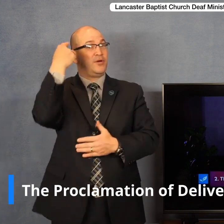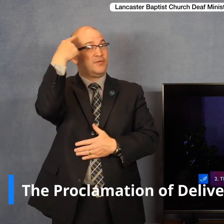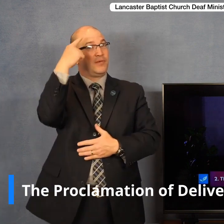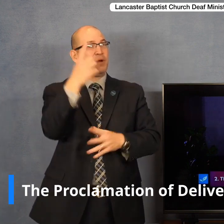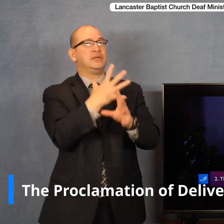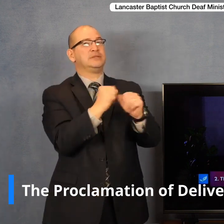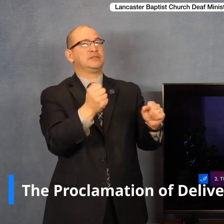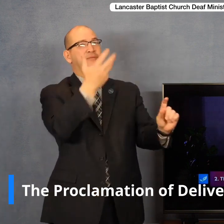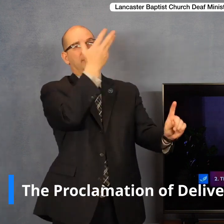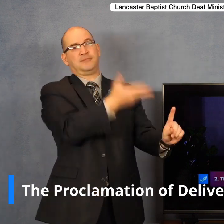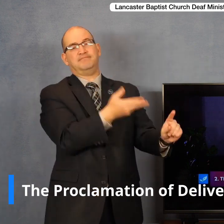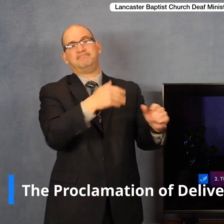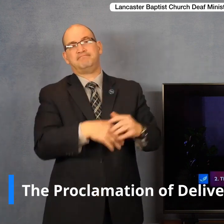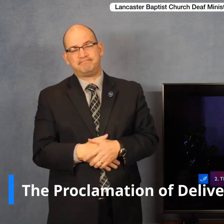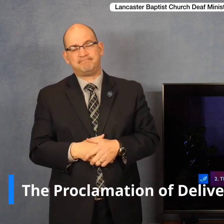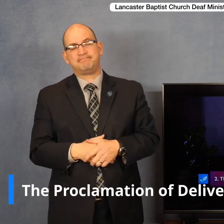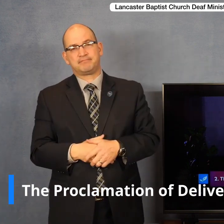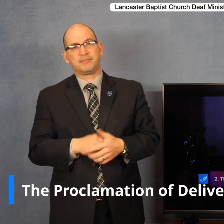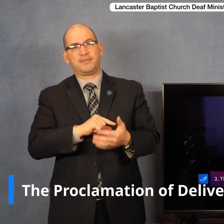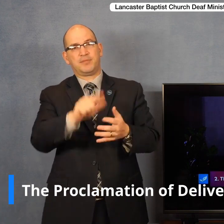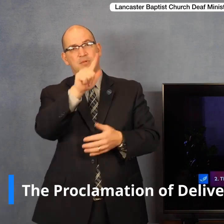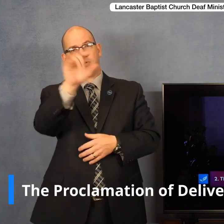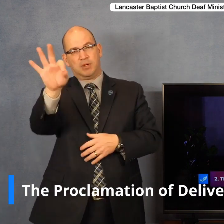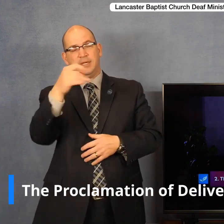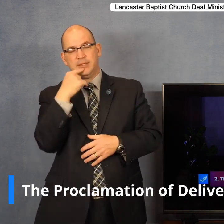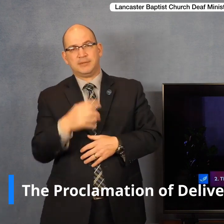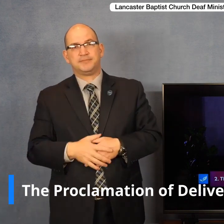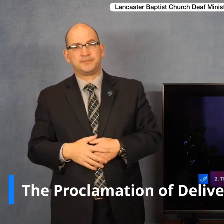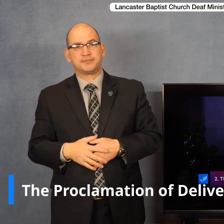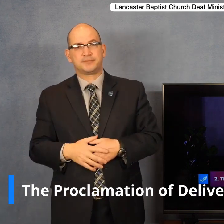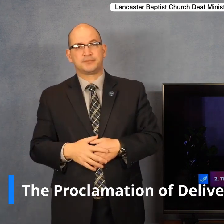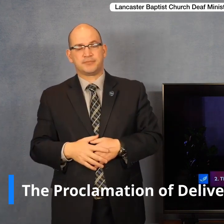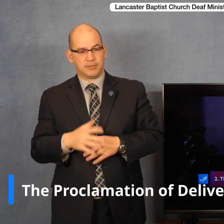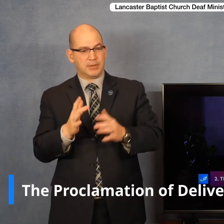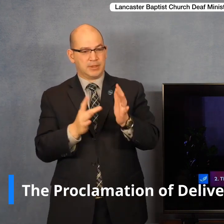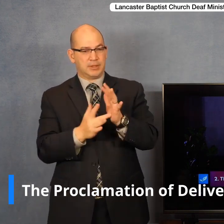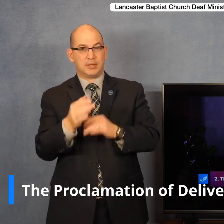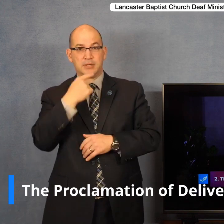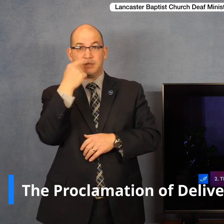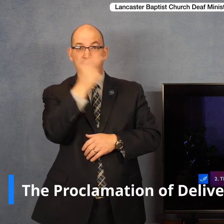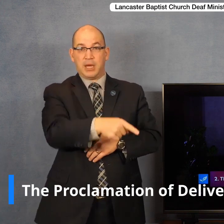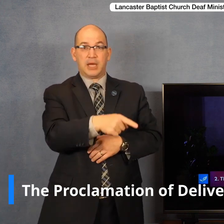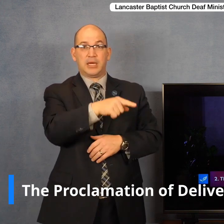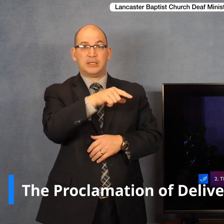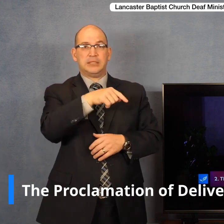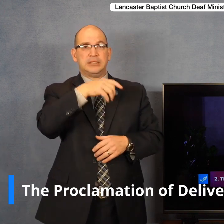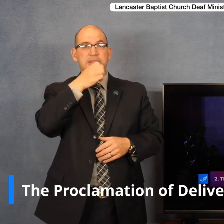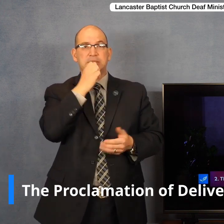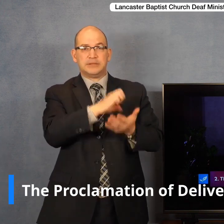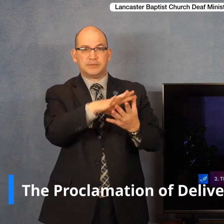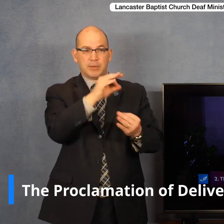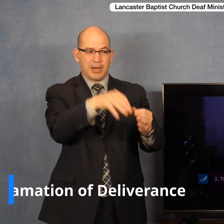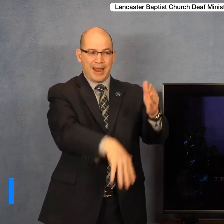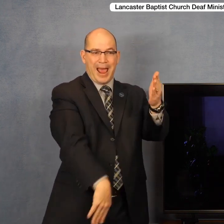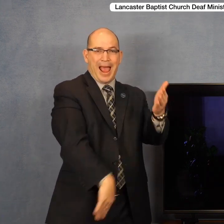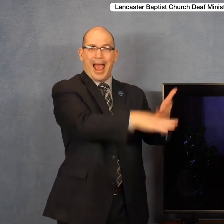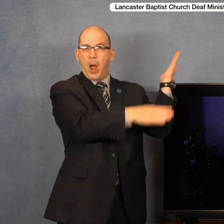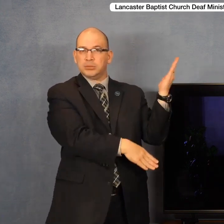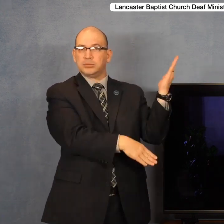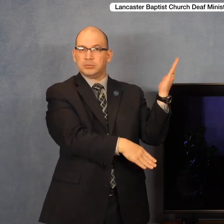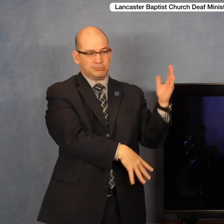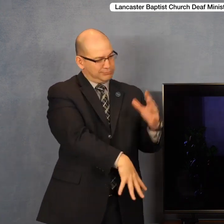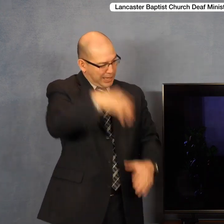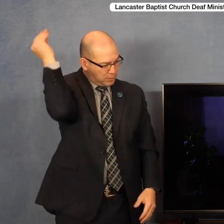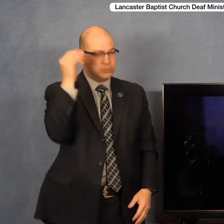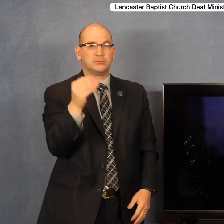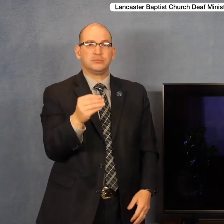deliverance for the captive. Verse 29 tells us, For he had commanded the unclean spirit to come out of the man. For oftentimes